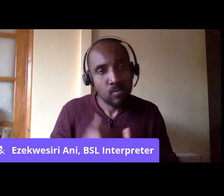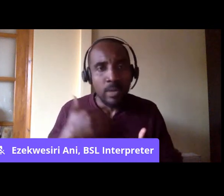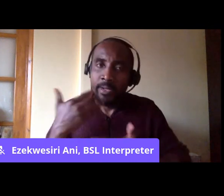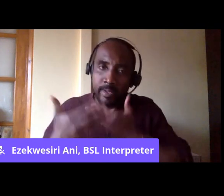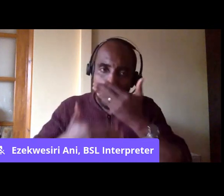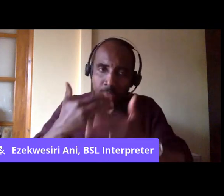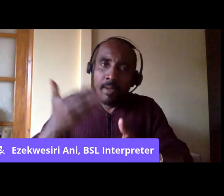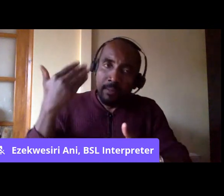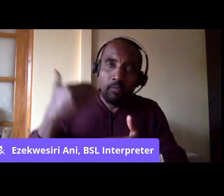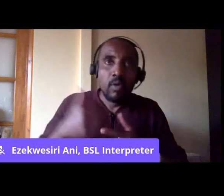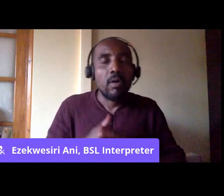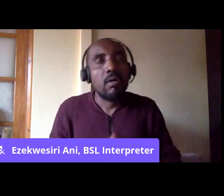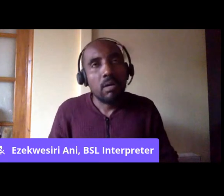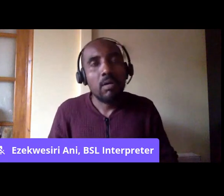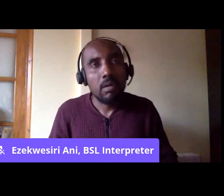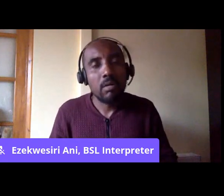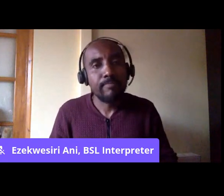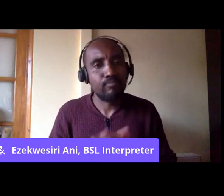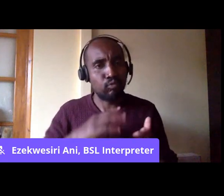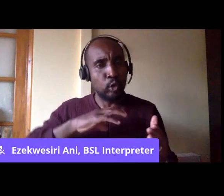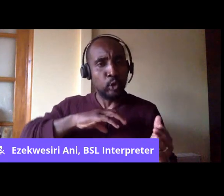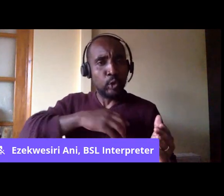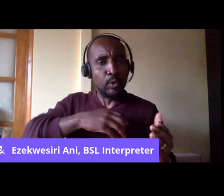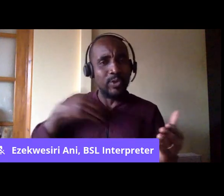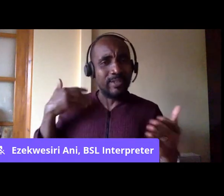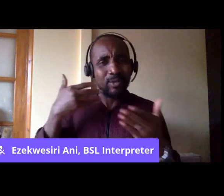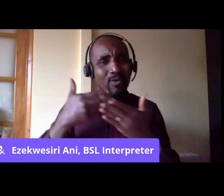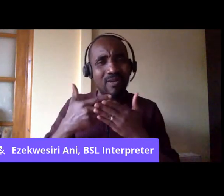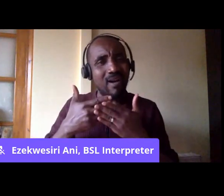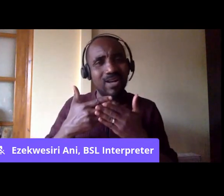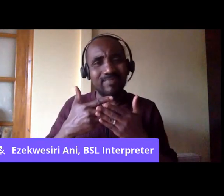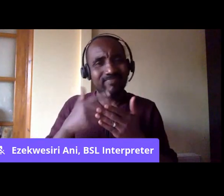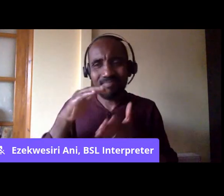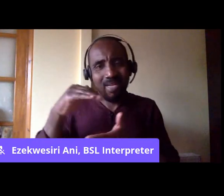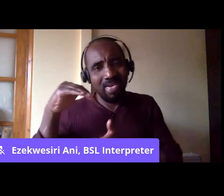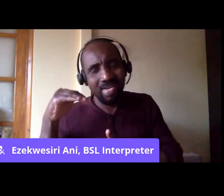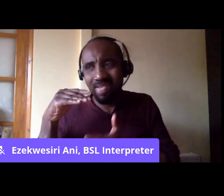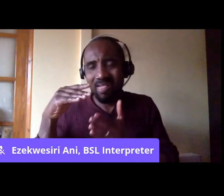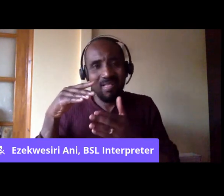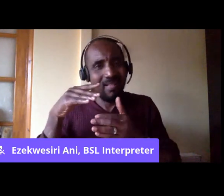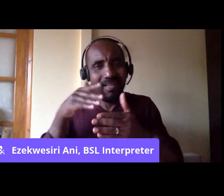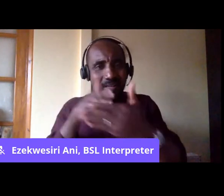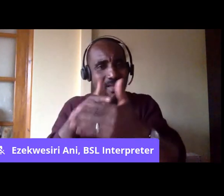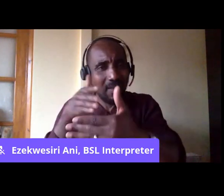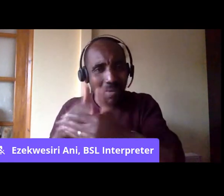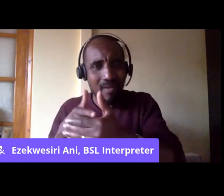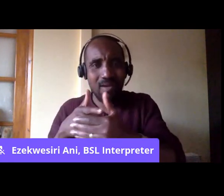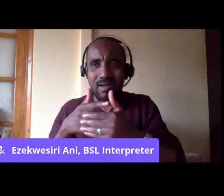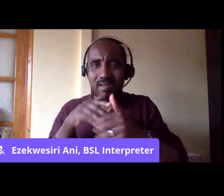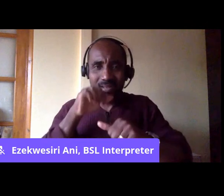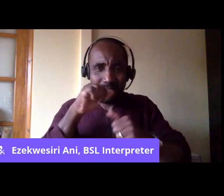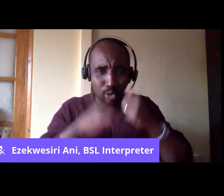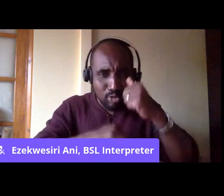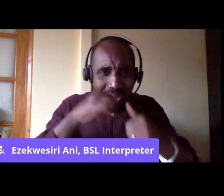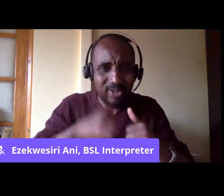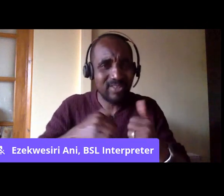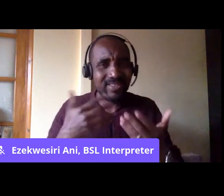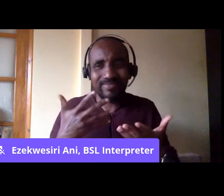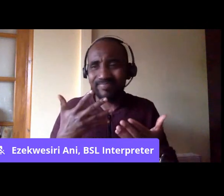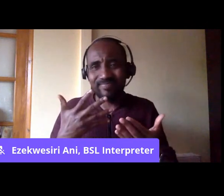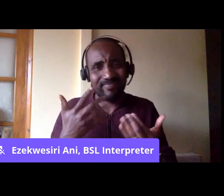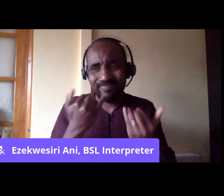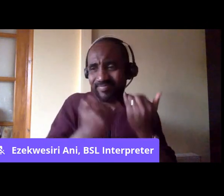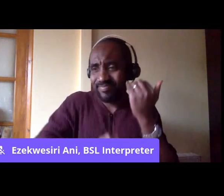bureaucracy needs to just look at itself and look at the strikes which are being won